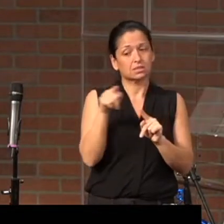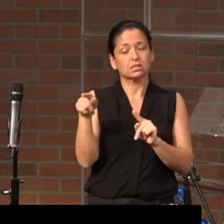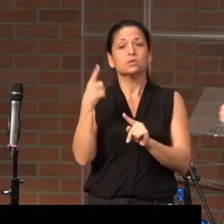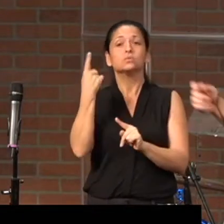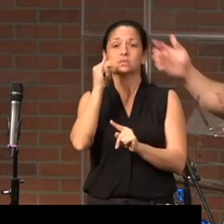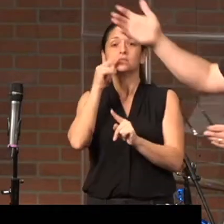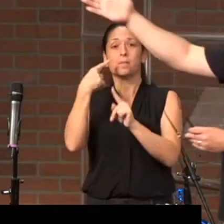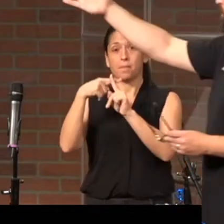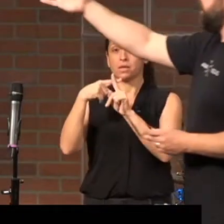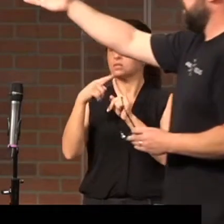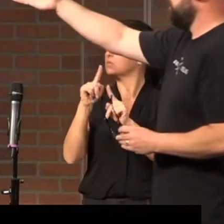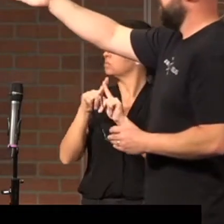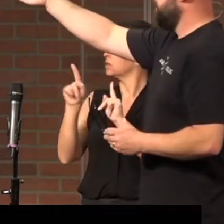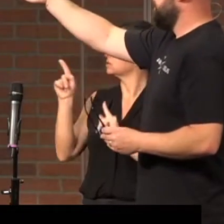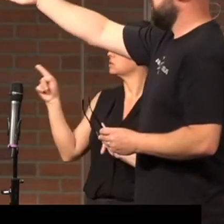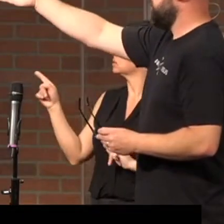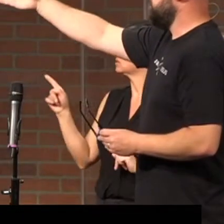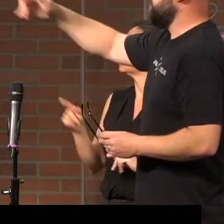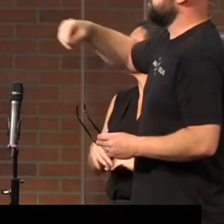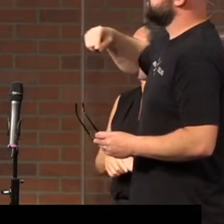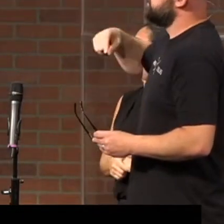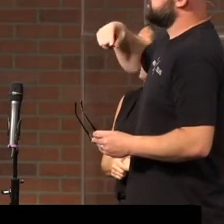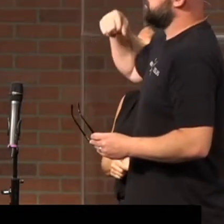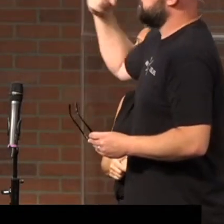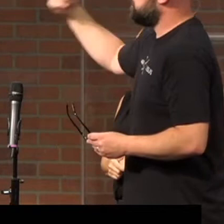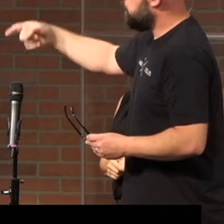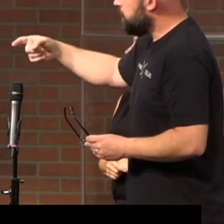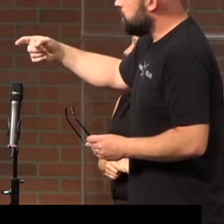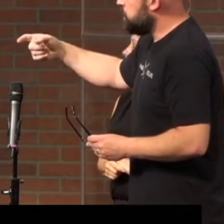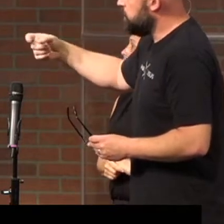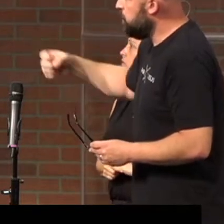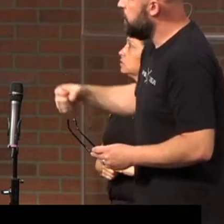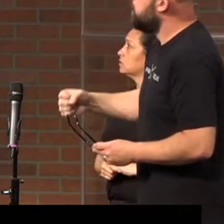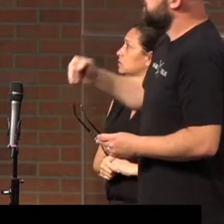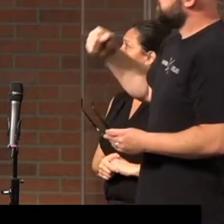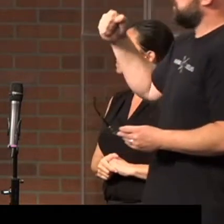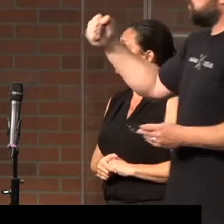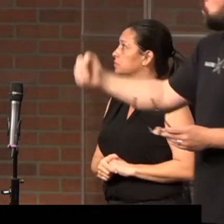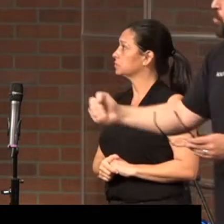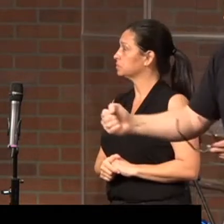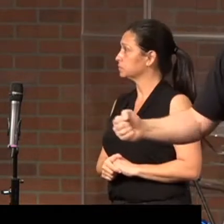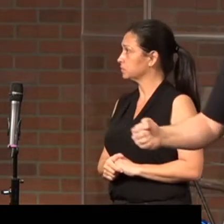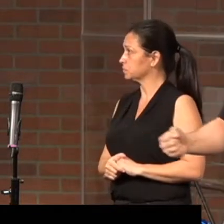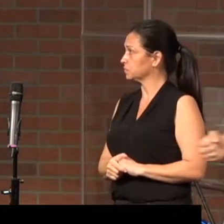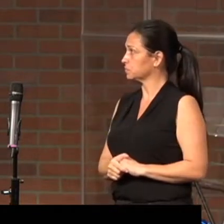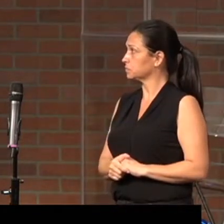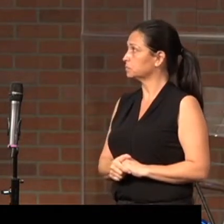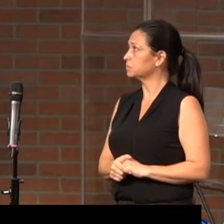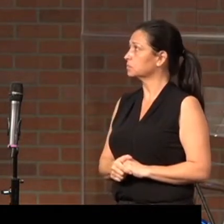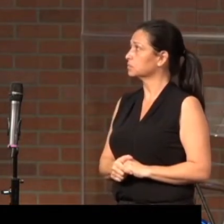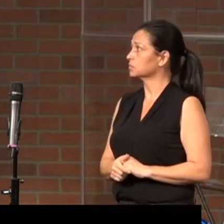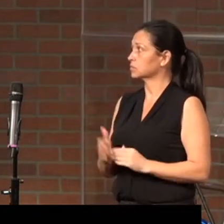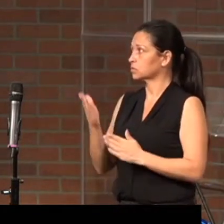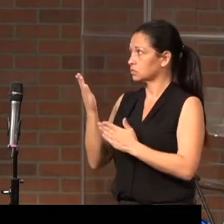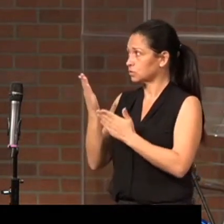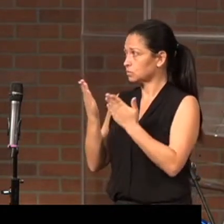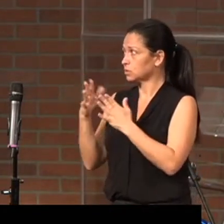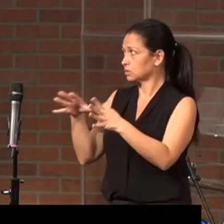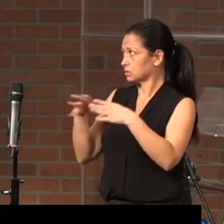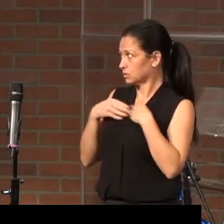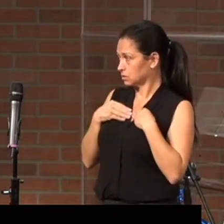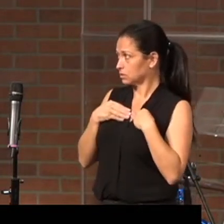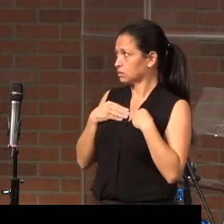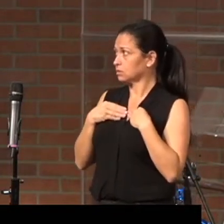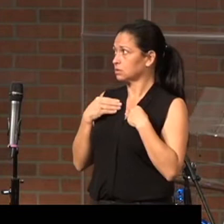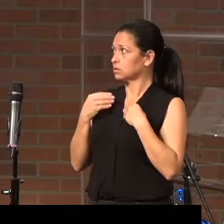in a positive sense, but the word itself, here's what it means, subservient to, controlled by, and willing